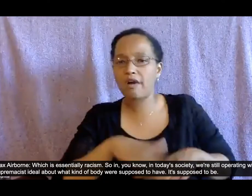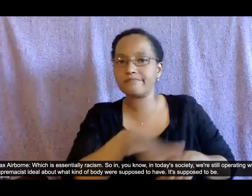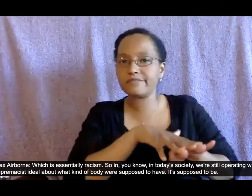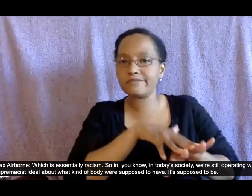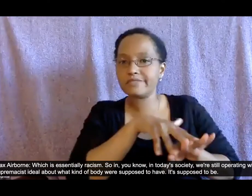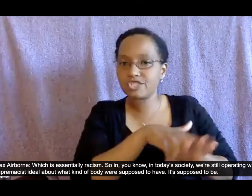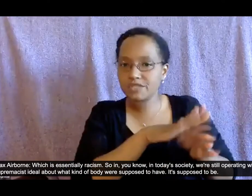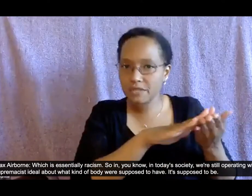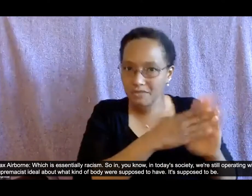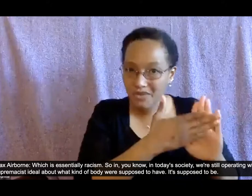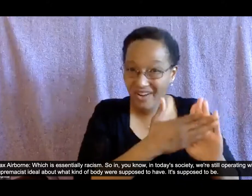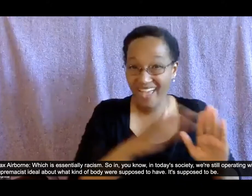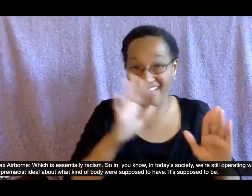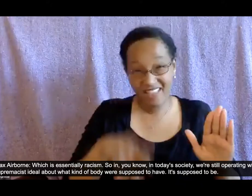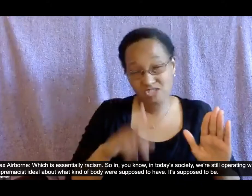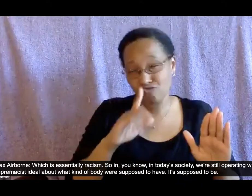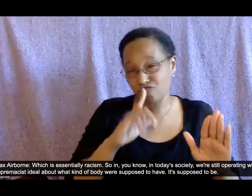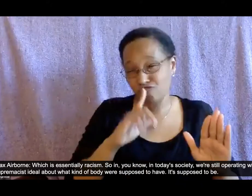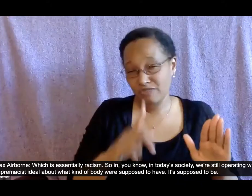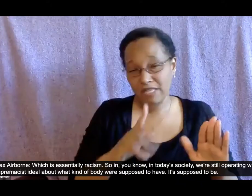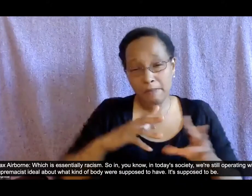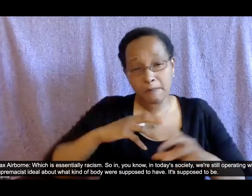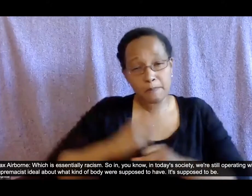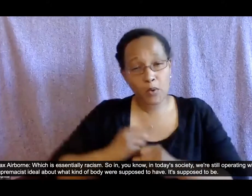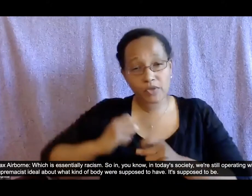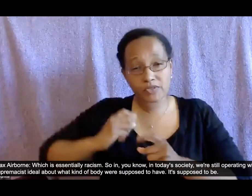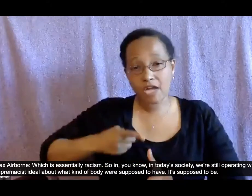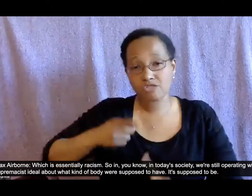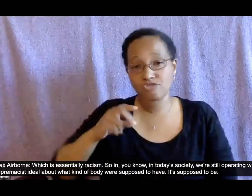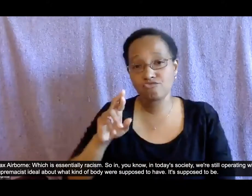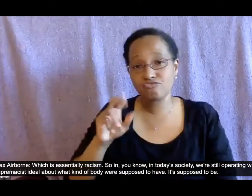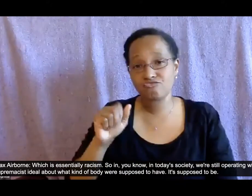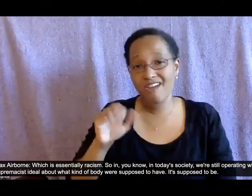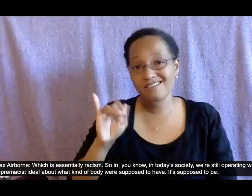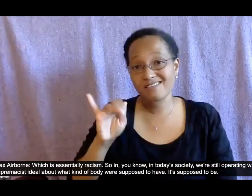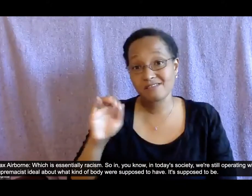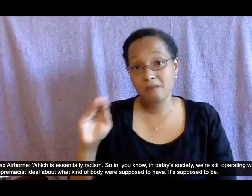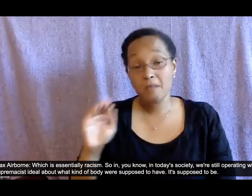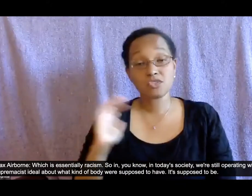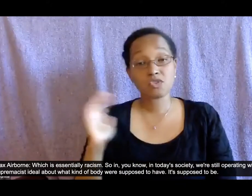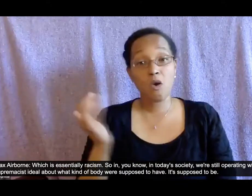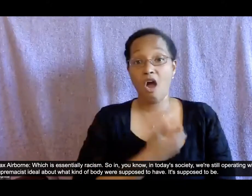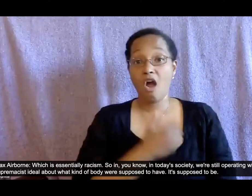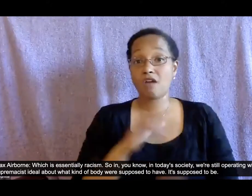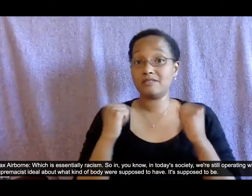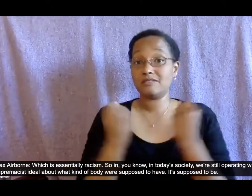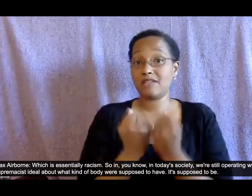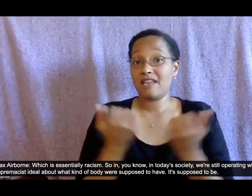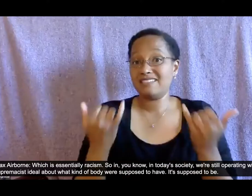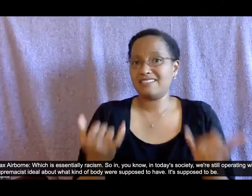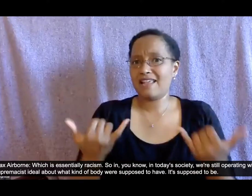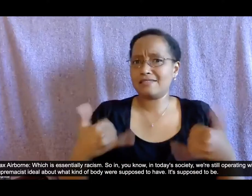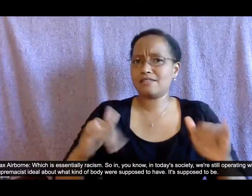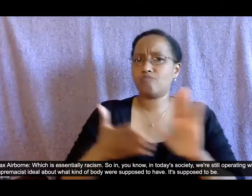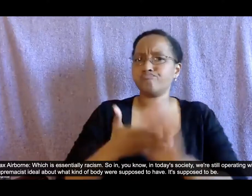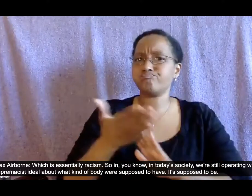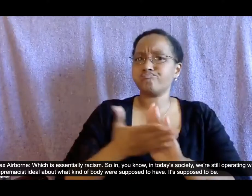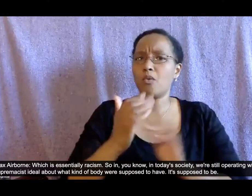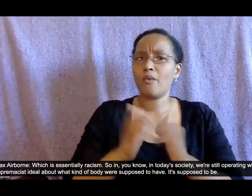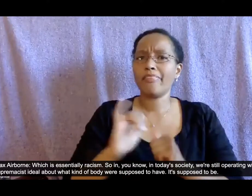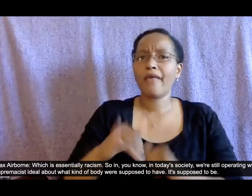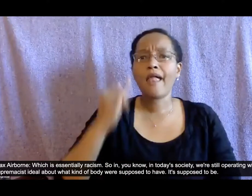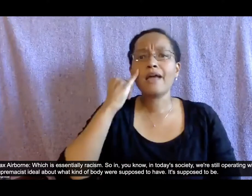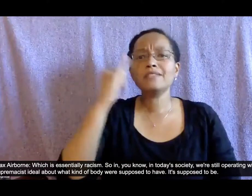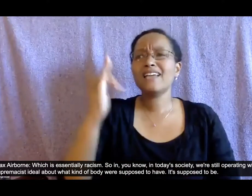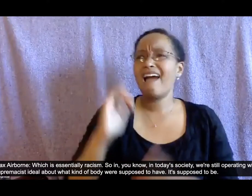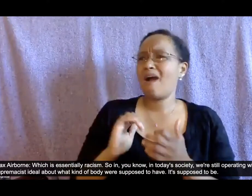essentially racism so in you know in today's society we're still operating with this white supremacist ideal about what kind of body we're supposed